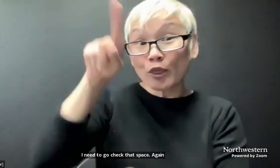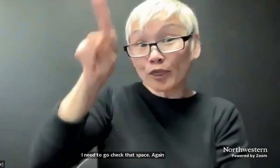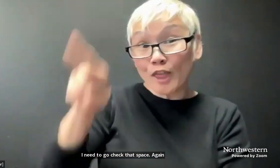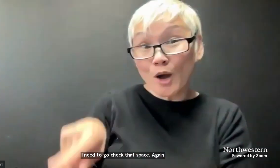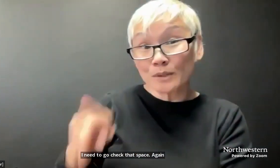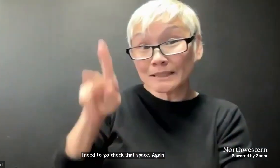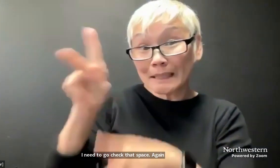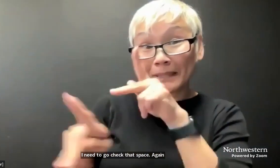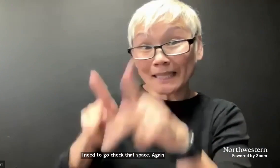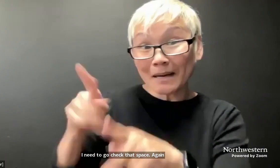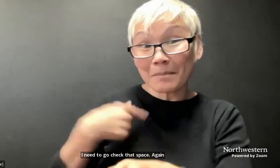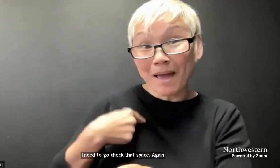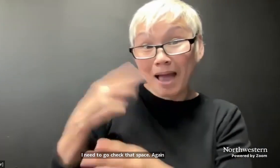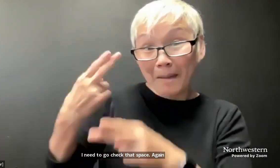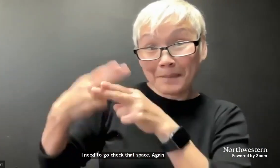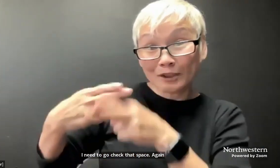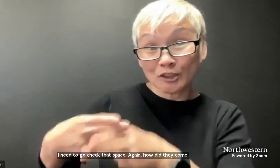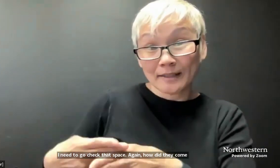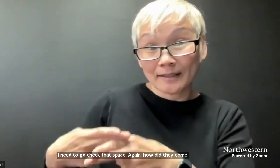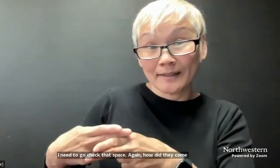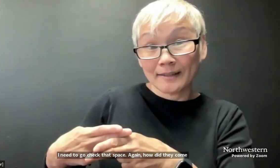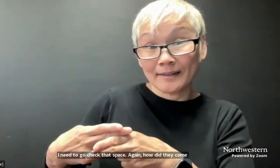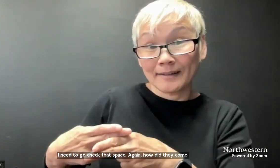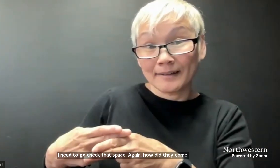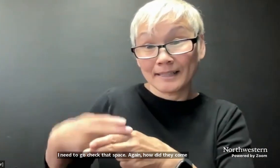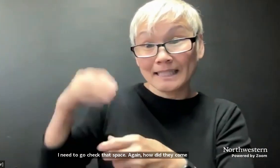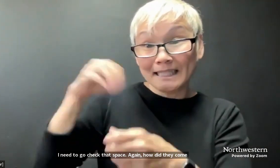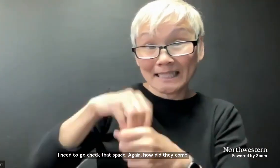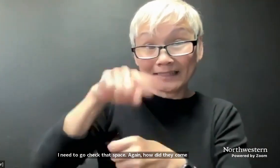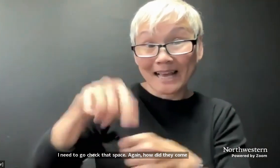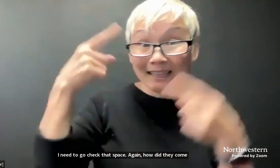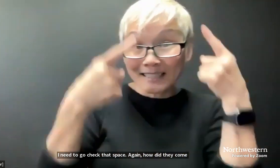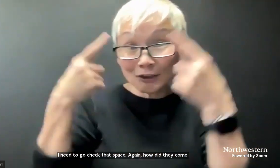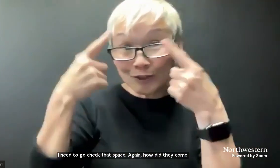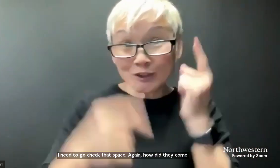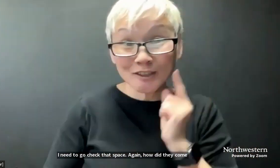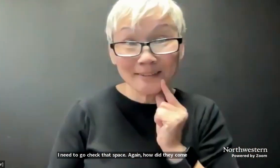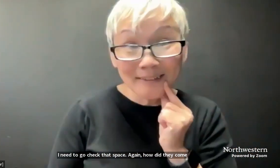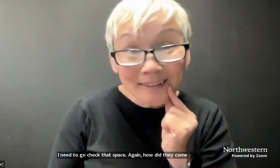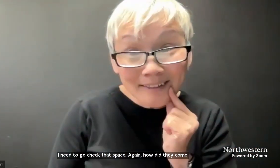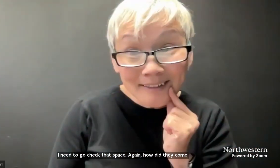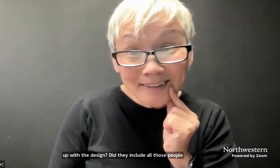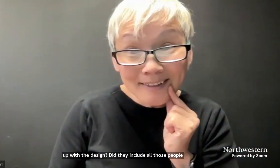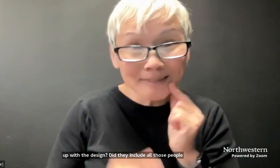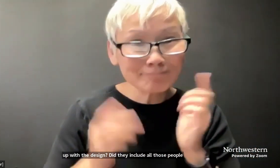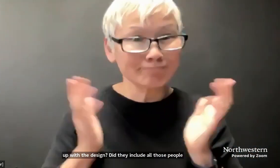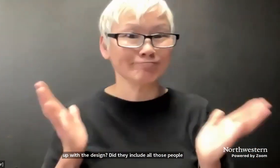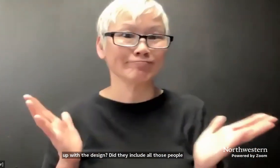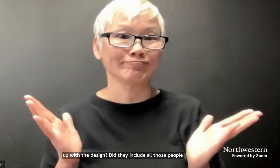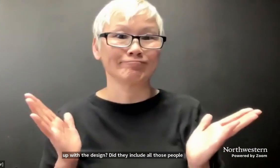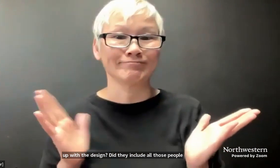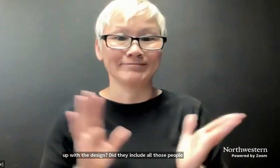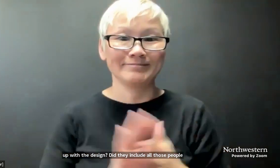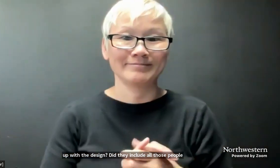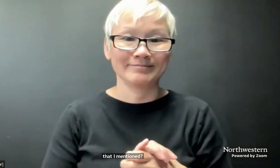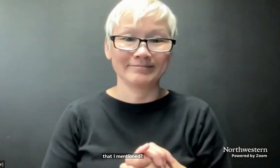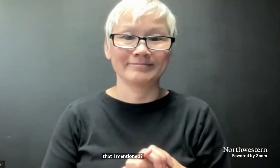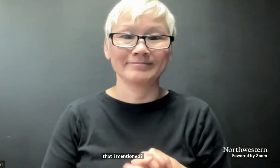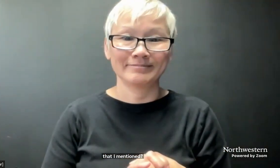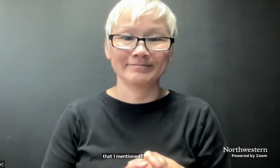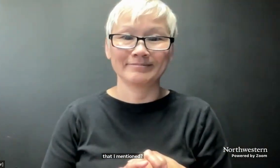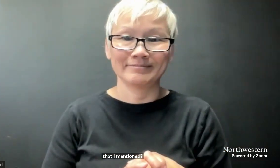with the design? Did they include all those people that I mentioned? Were they all part of the consideration?